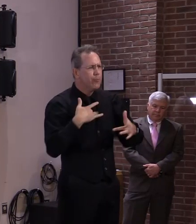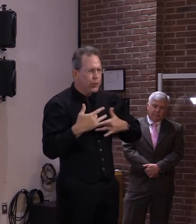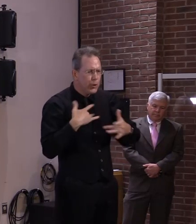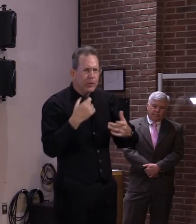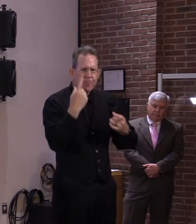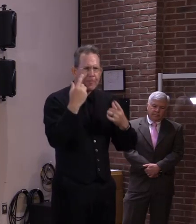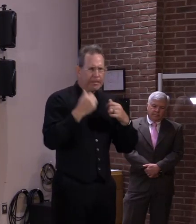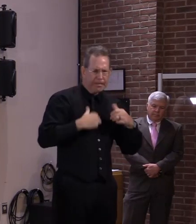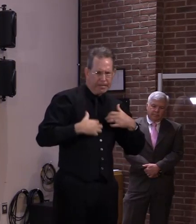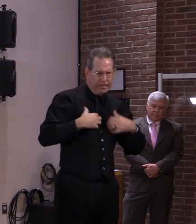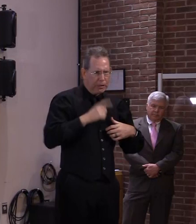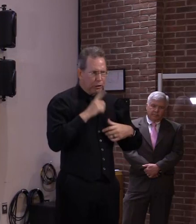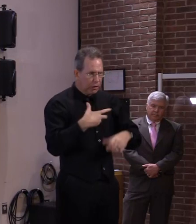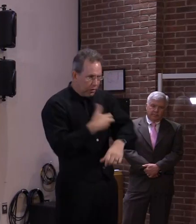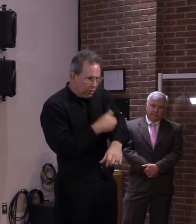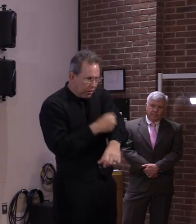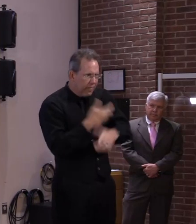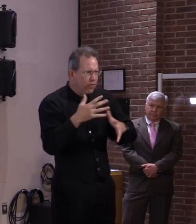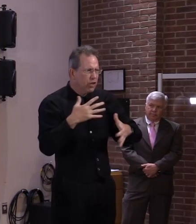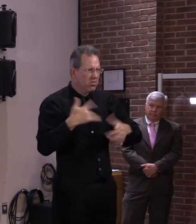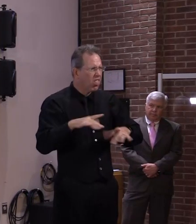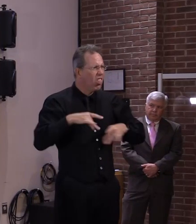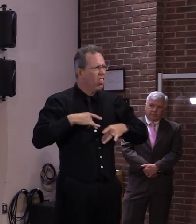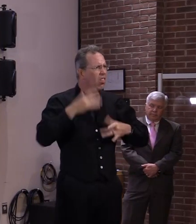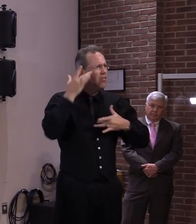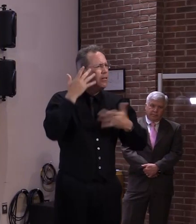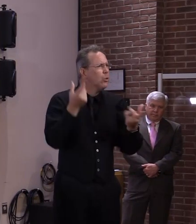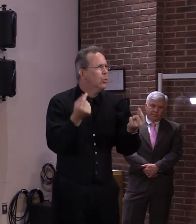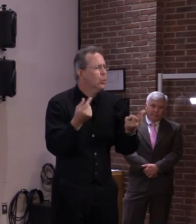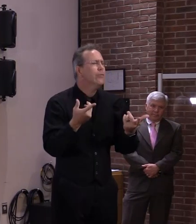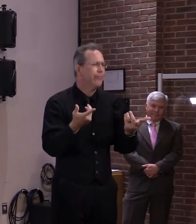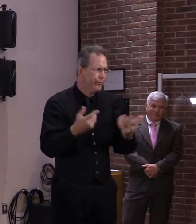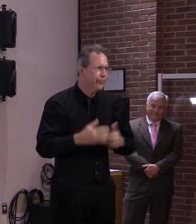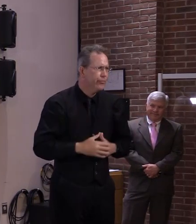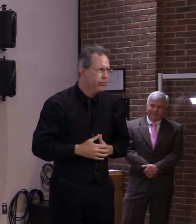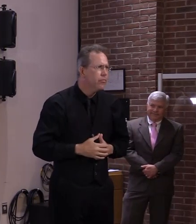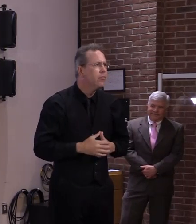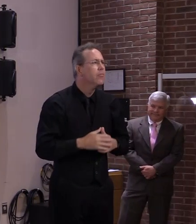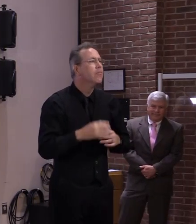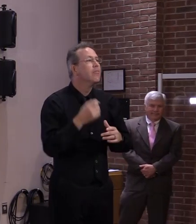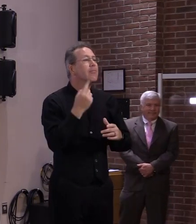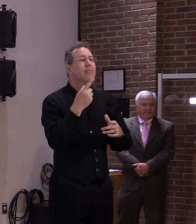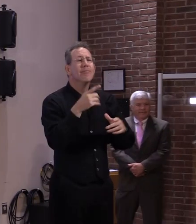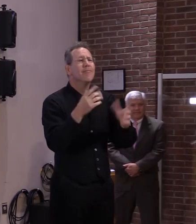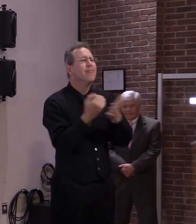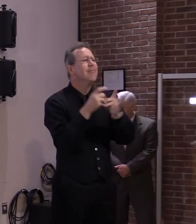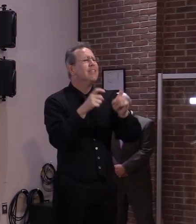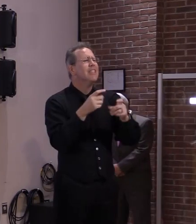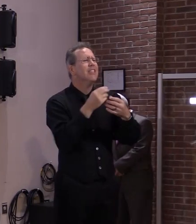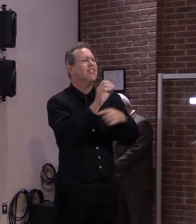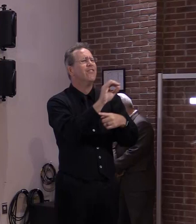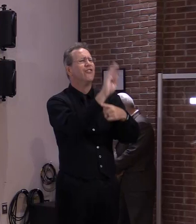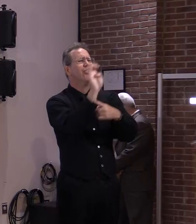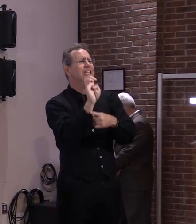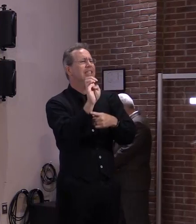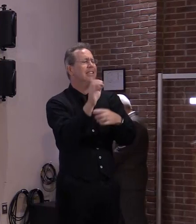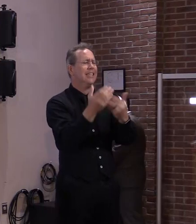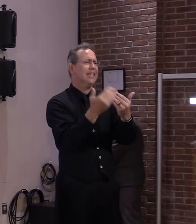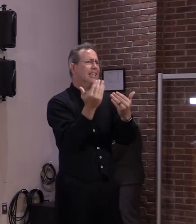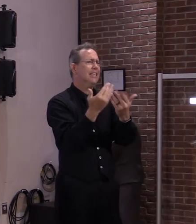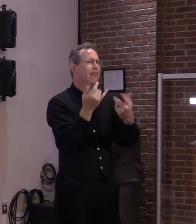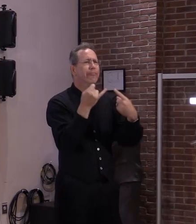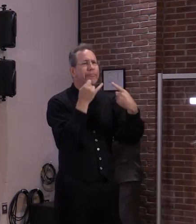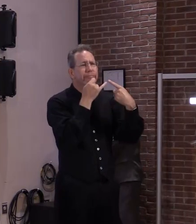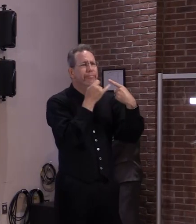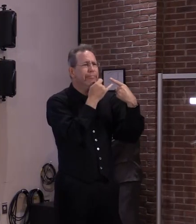test is so easy. And believe me, there are no lines for testing now. So one can go no matter what region of the state